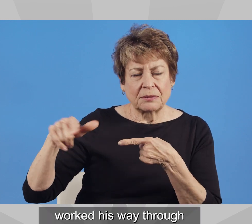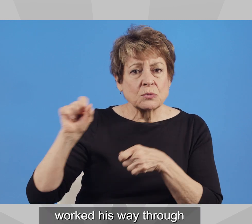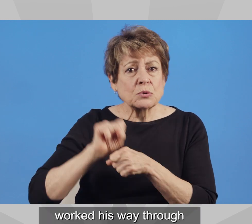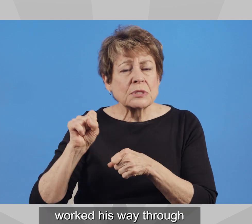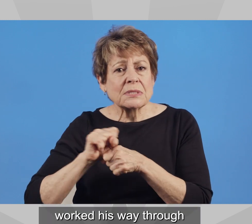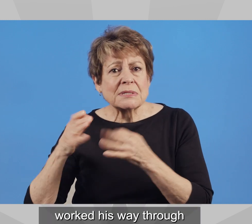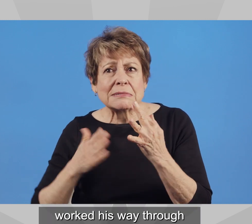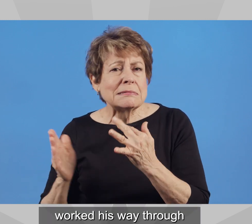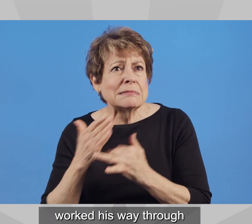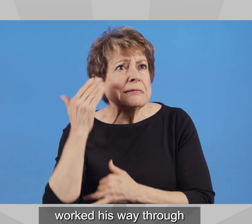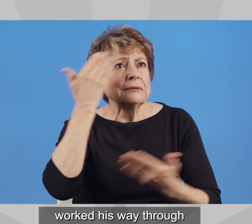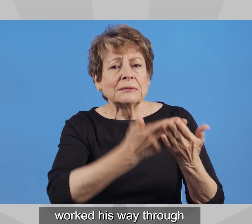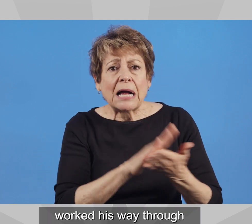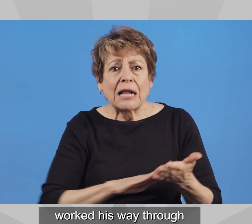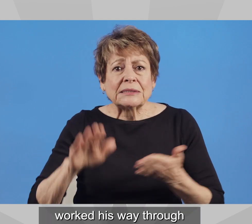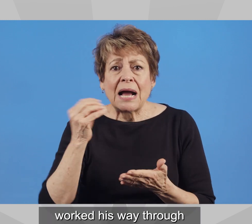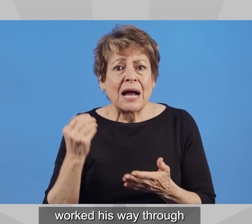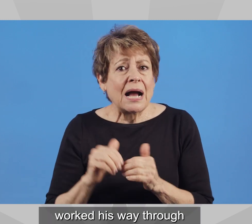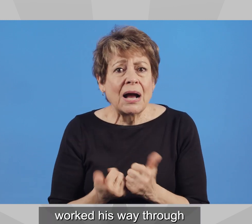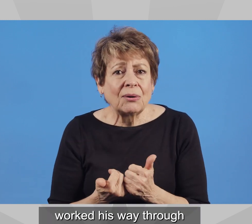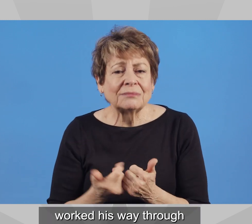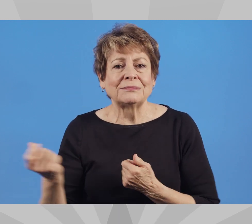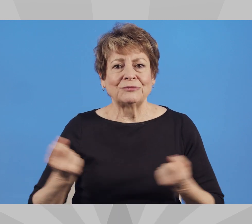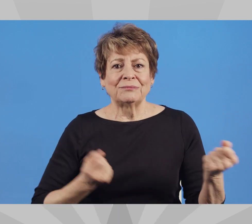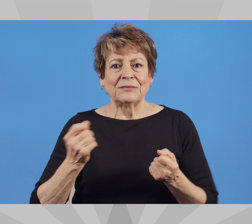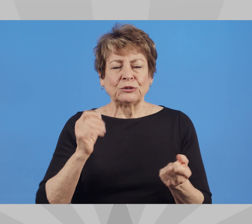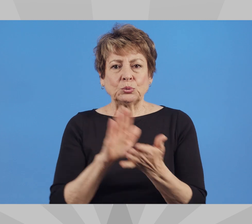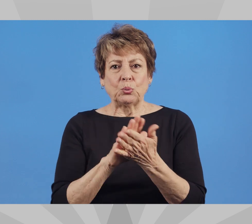worked his way through college driving school buses,